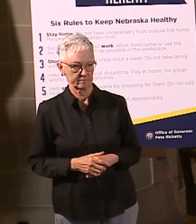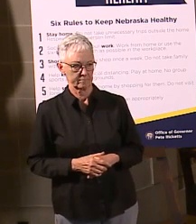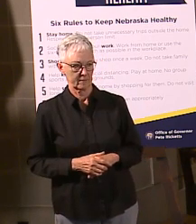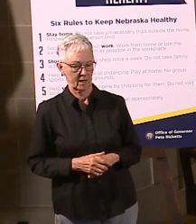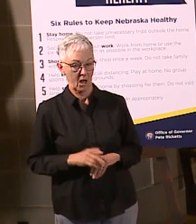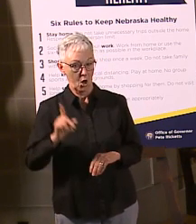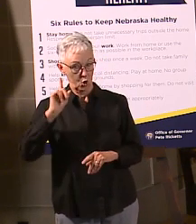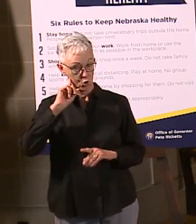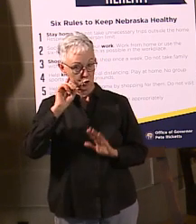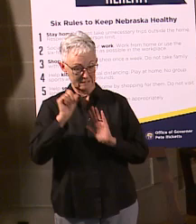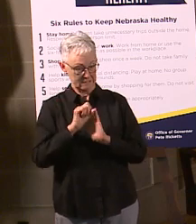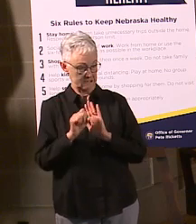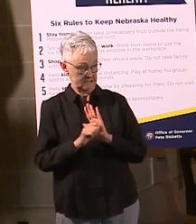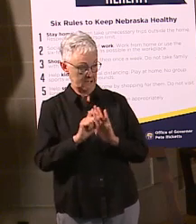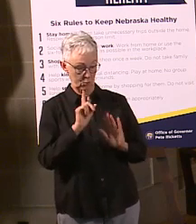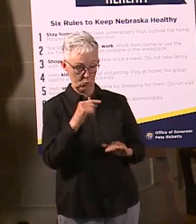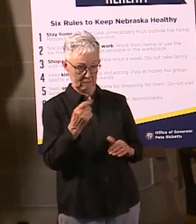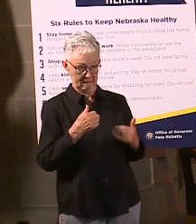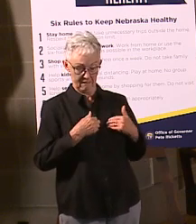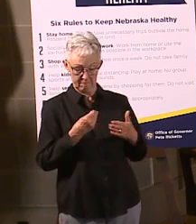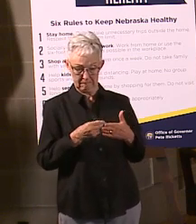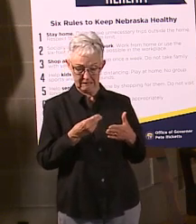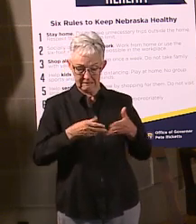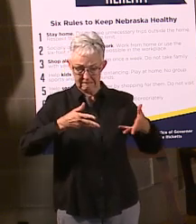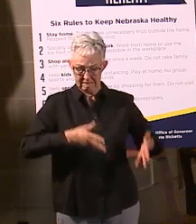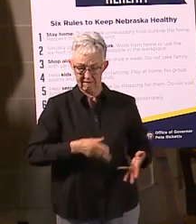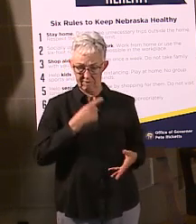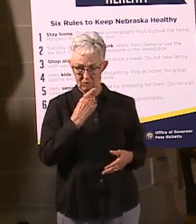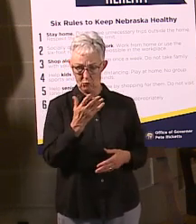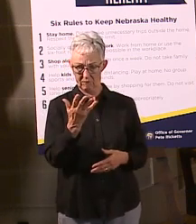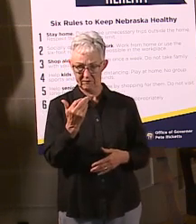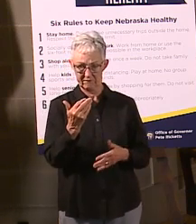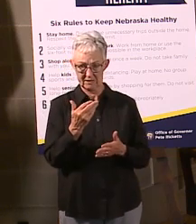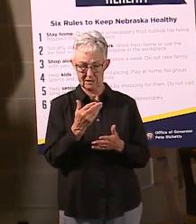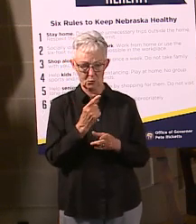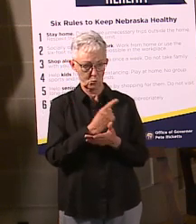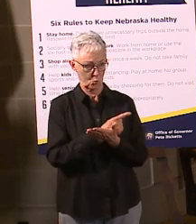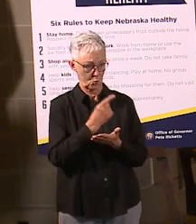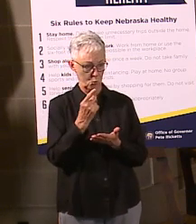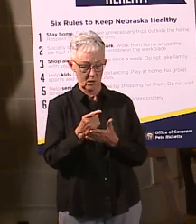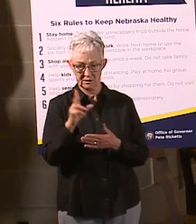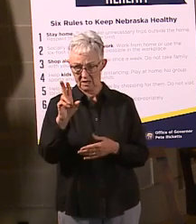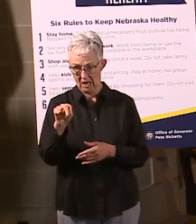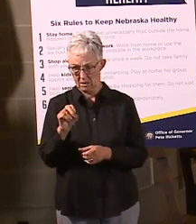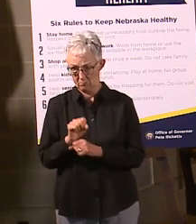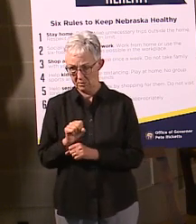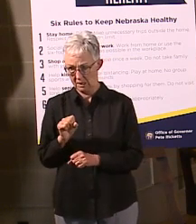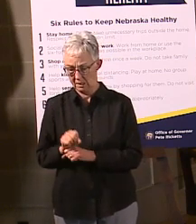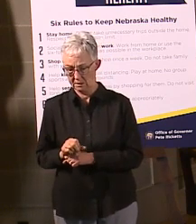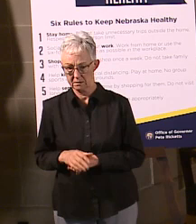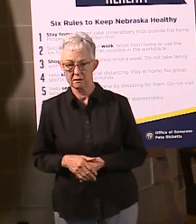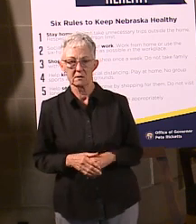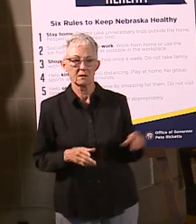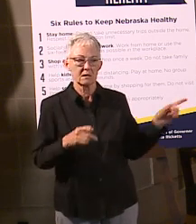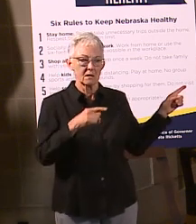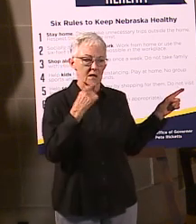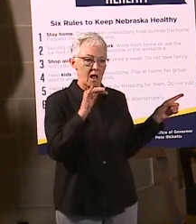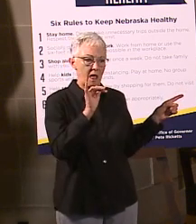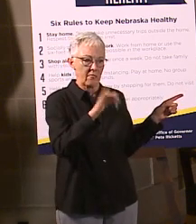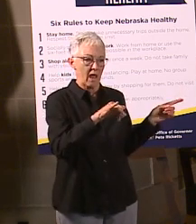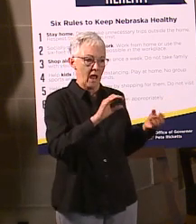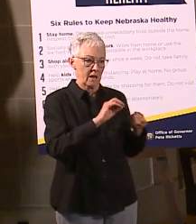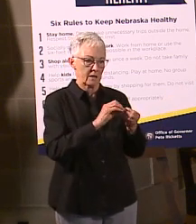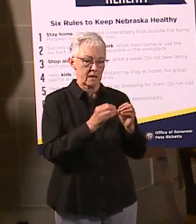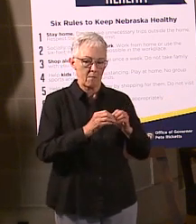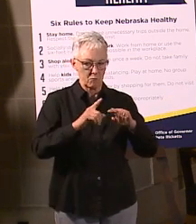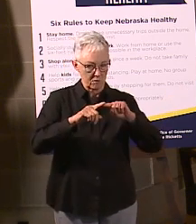where would the funding come from to extend those benefits? So, first of all, obviously, that rate is going to be variable based upon how many new claims